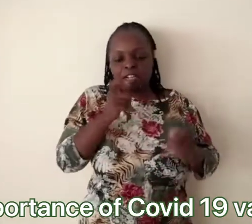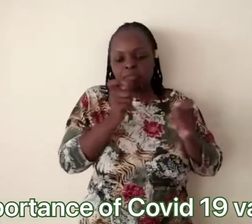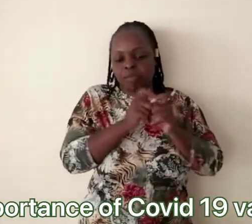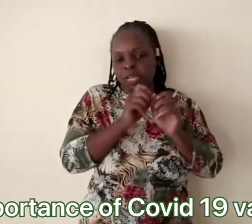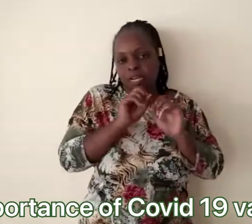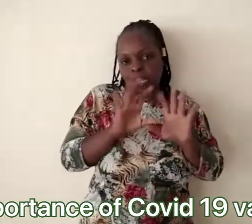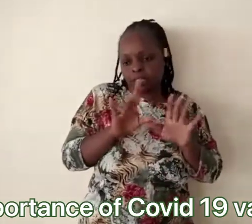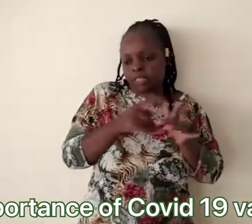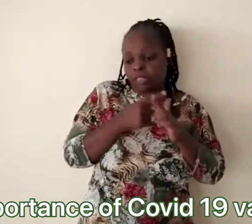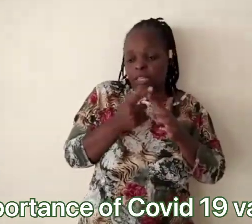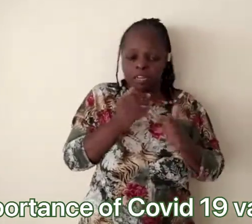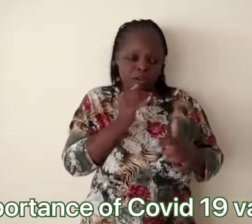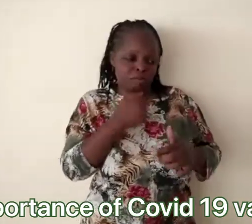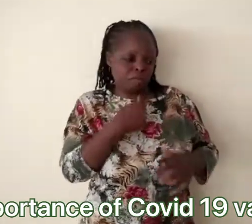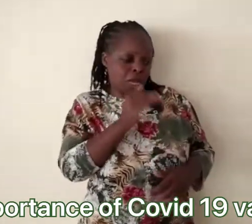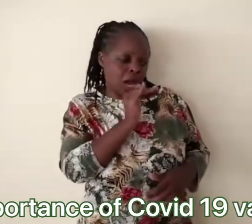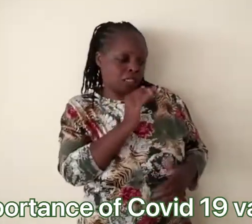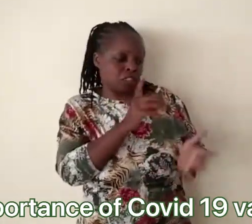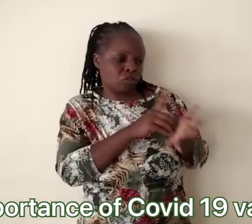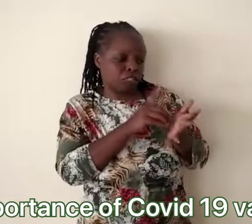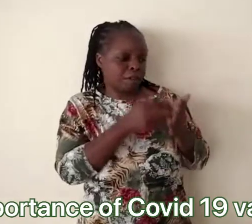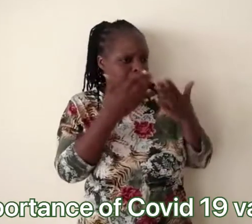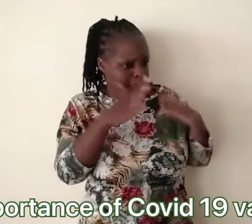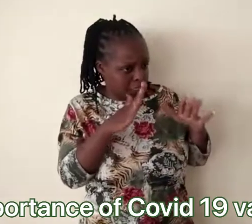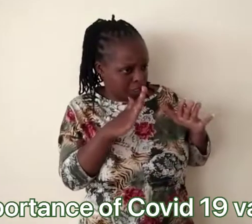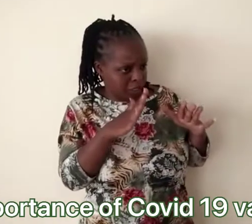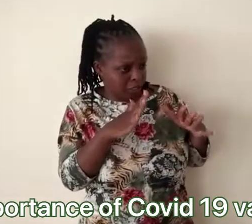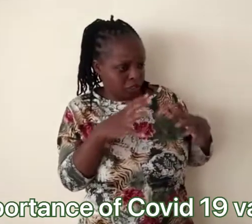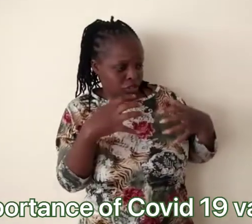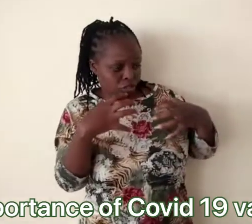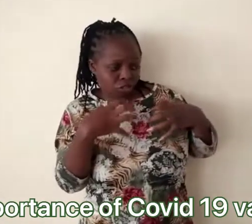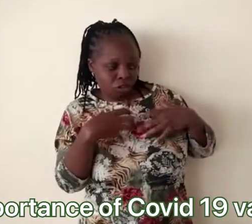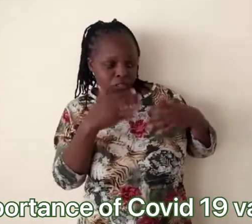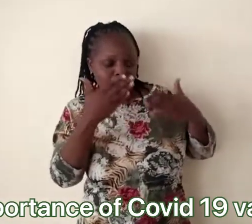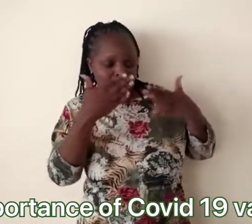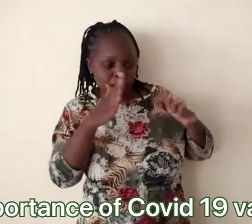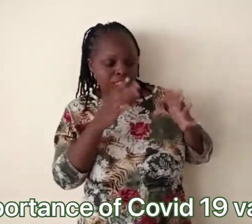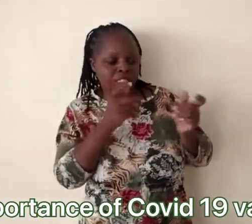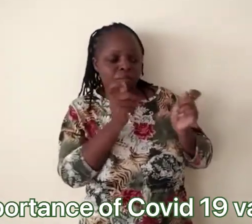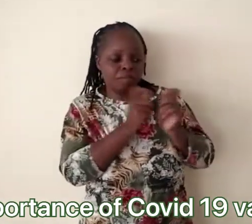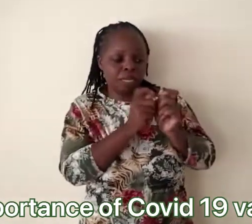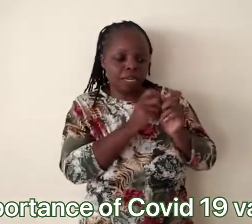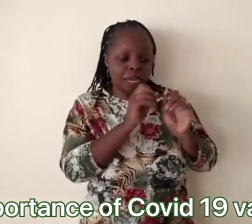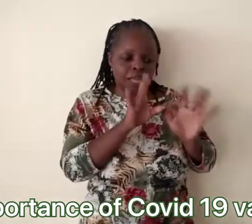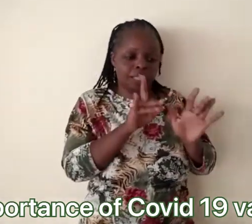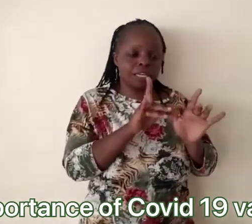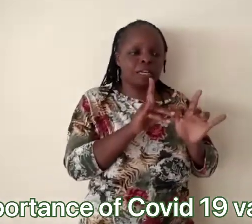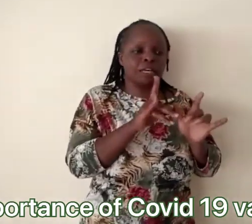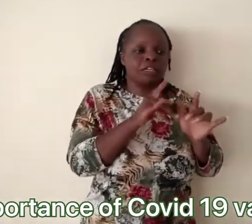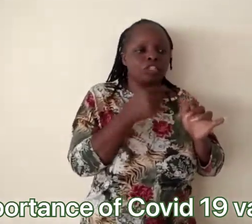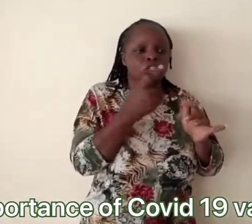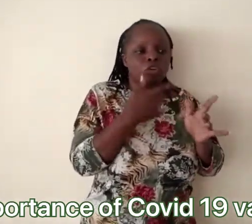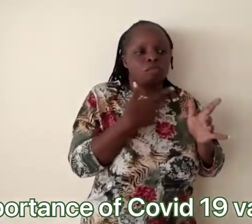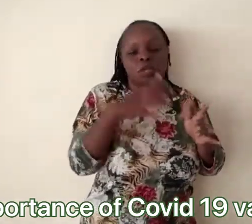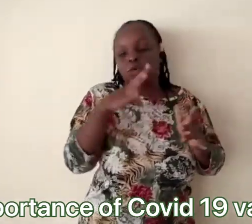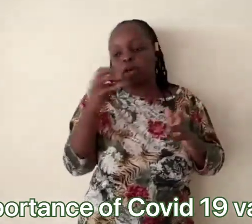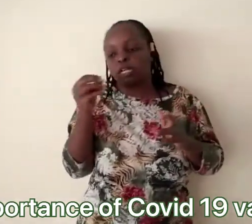So, when I was vaccinated after the syringe, I did not feel pain. So, I asked the doctor, have you finished? Yeah.